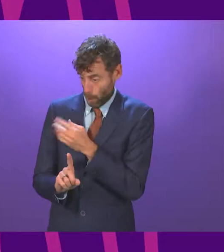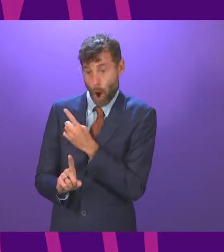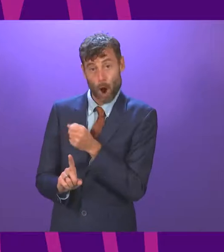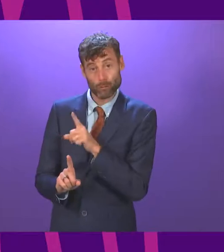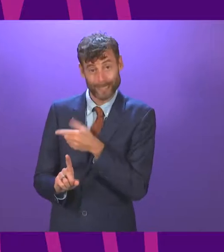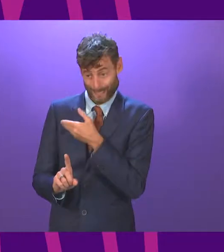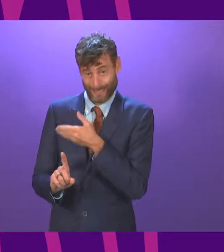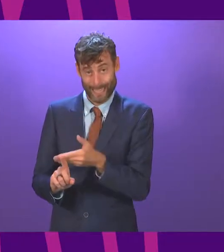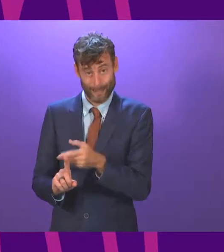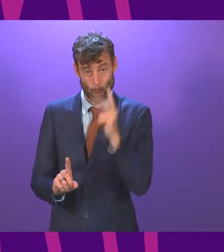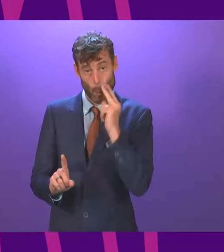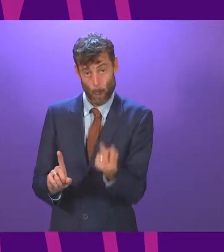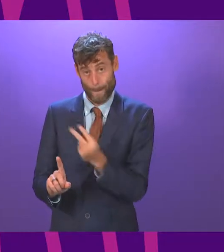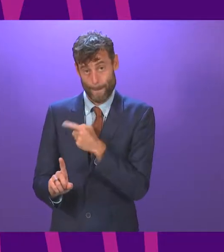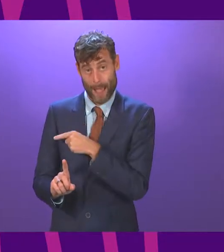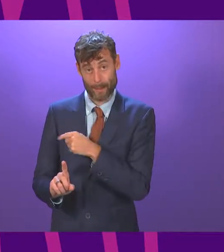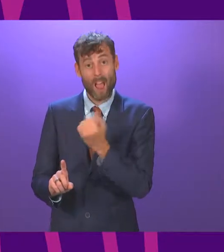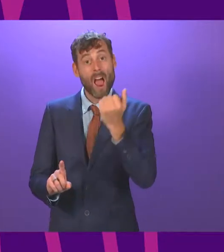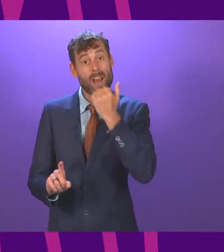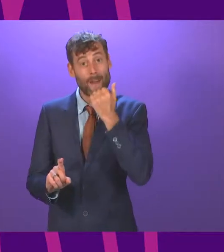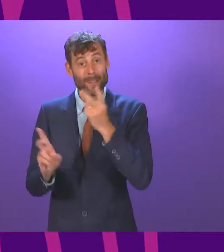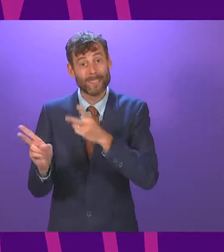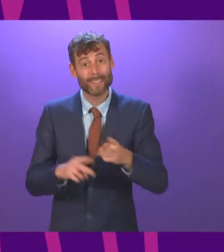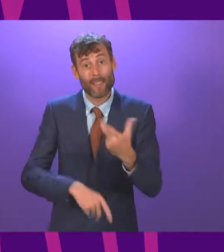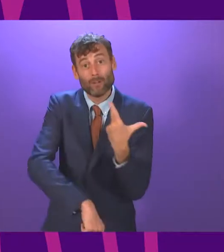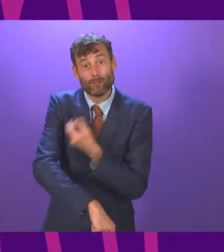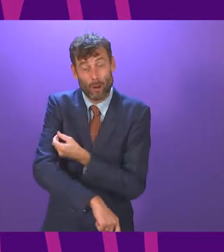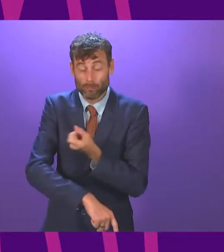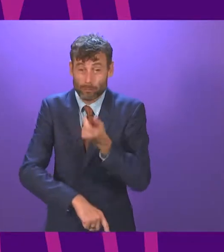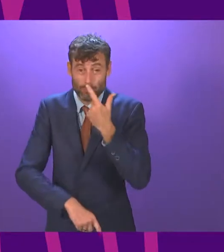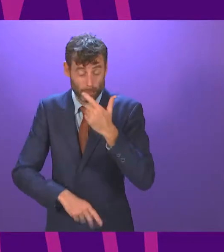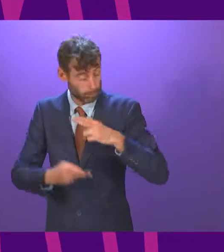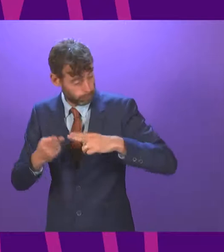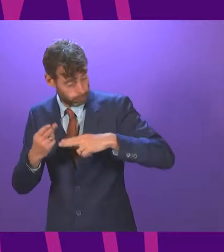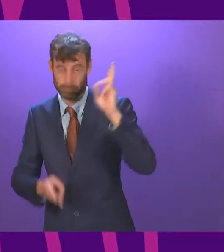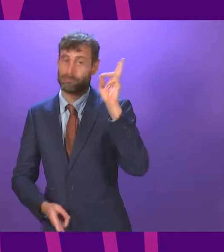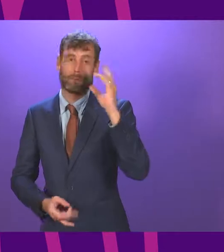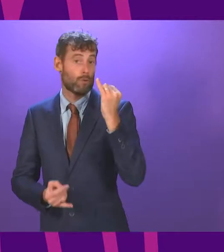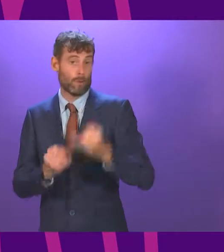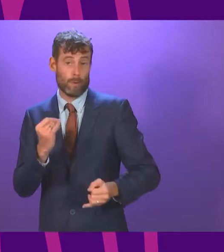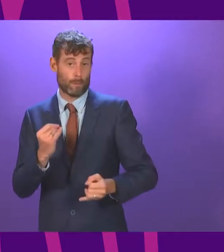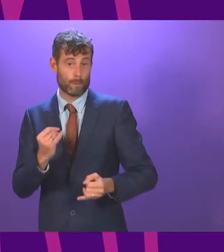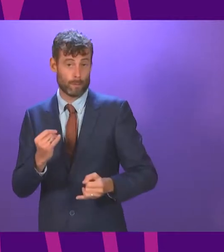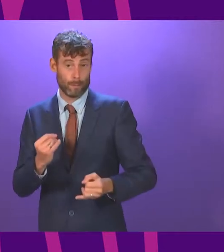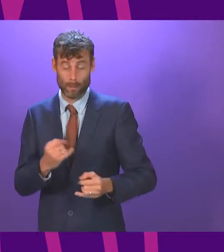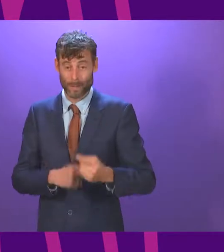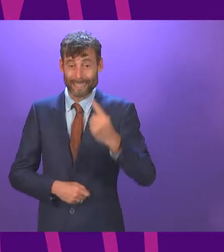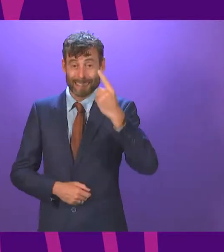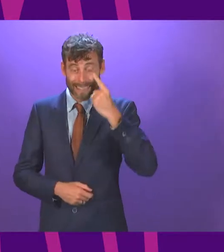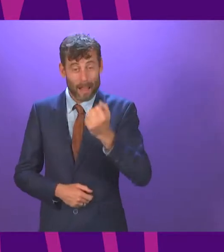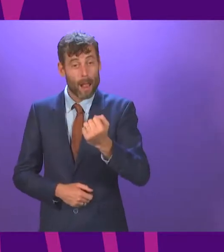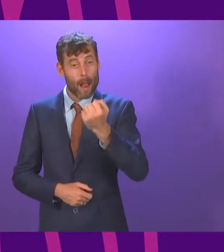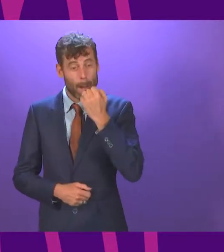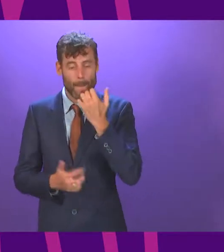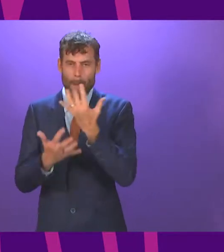as the Scottish Government that the appalling drug death figures were again released for last year. And yet again an increase in the lives cut